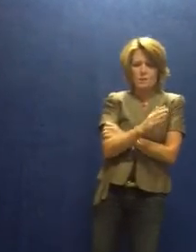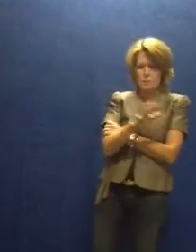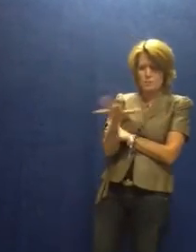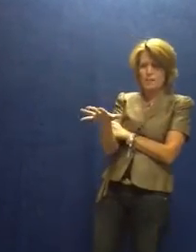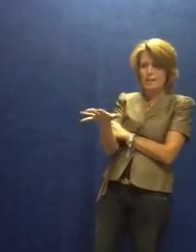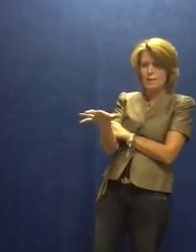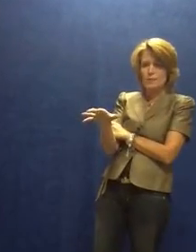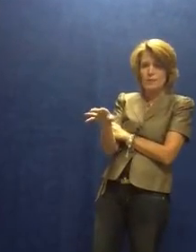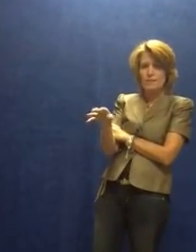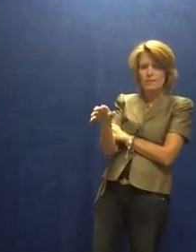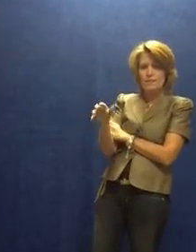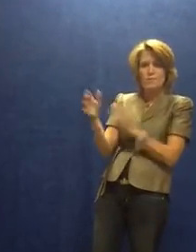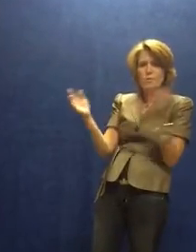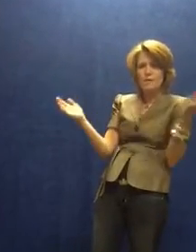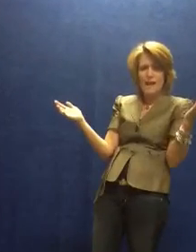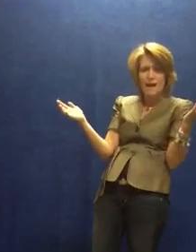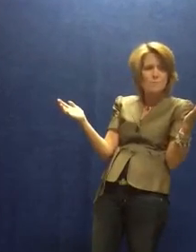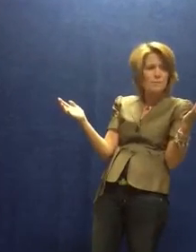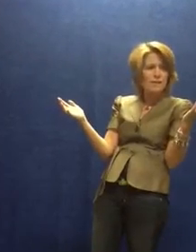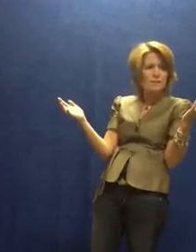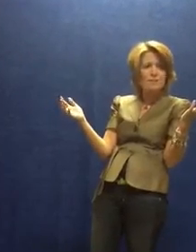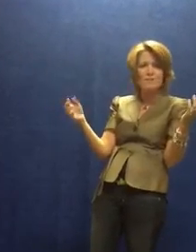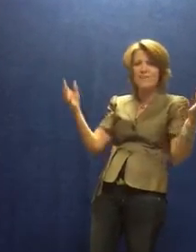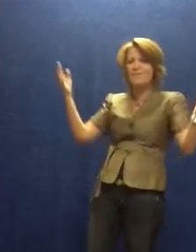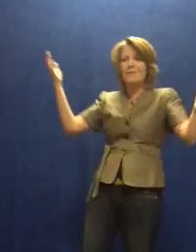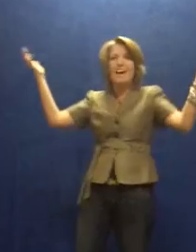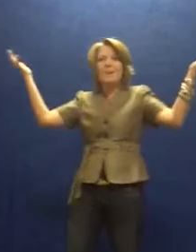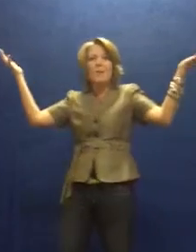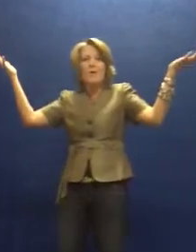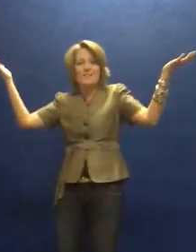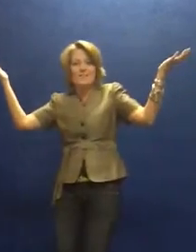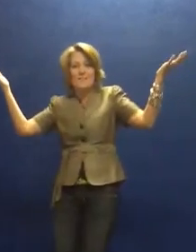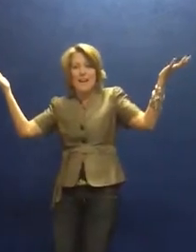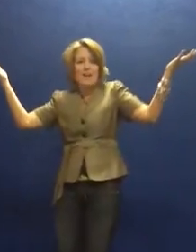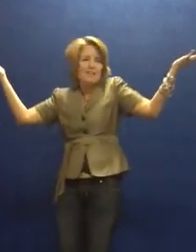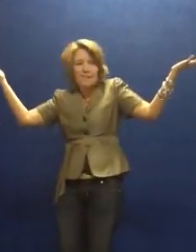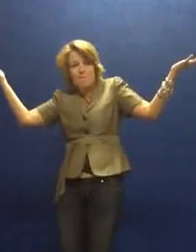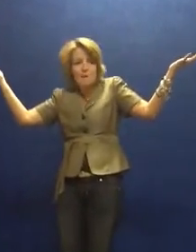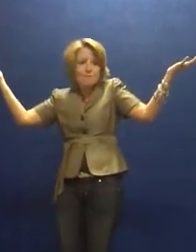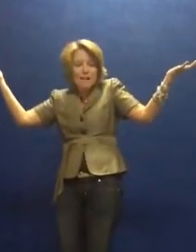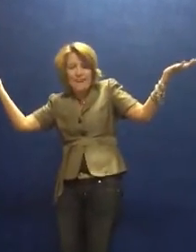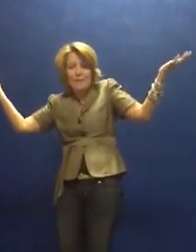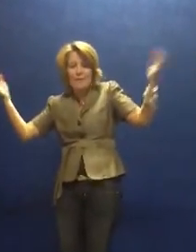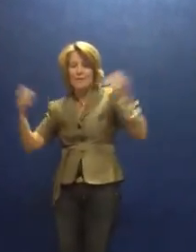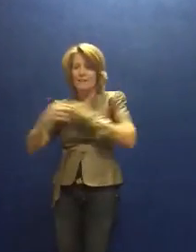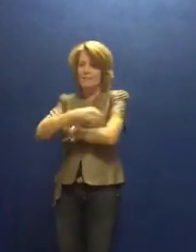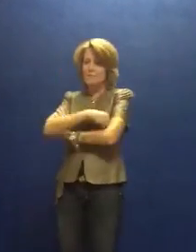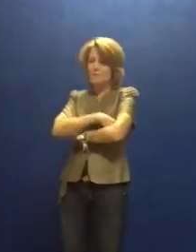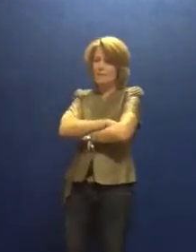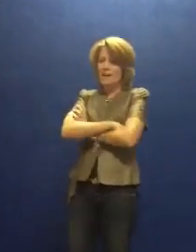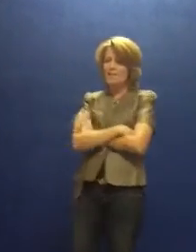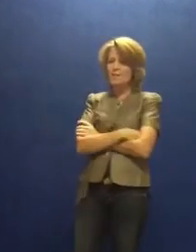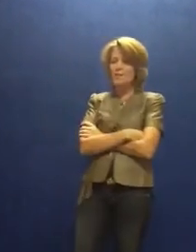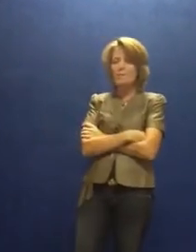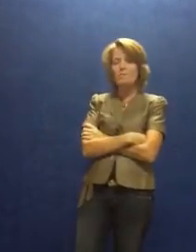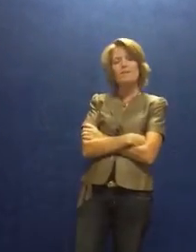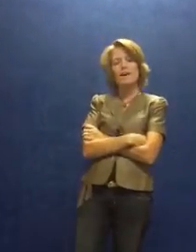with your Play-Doh plan, do you already have a plan? She's like, Well, yeah, of course! How do you think I make Play-Doh? He goes, Well, how did you come up with that?